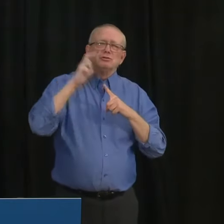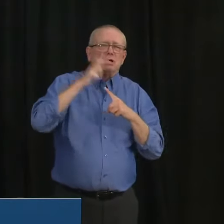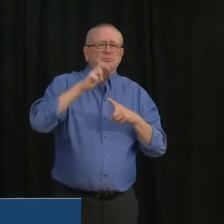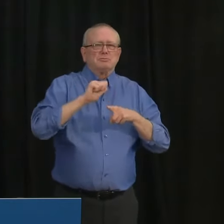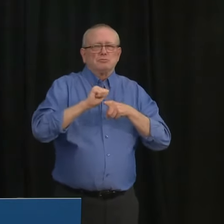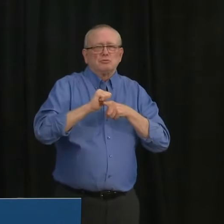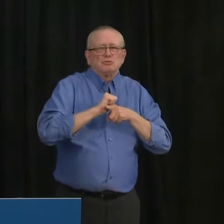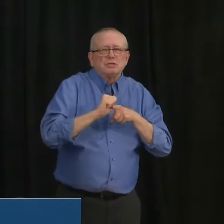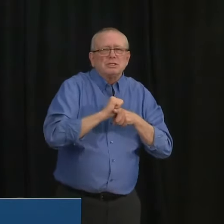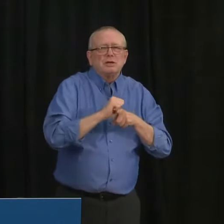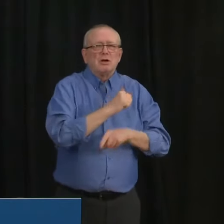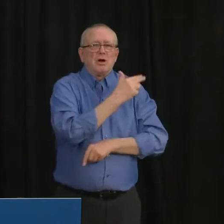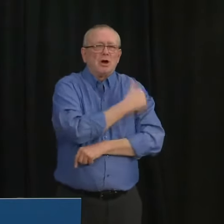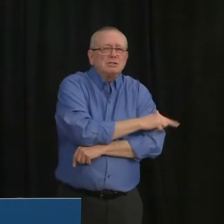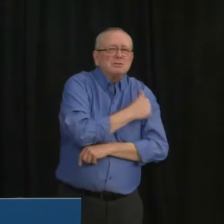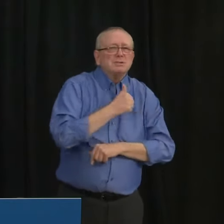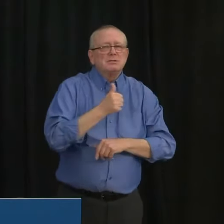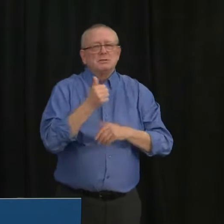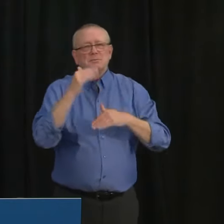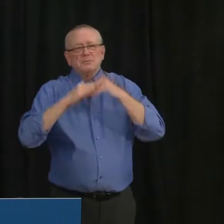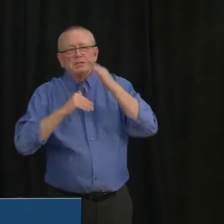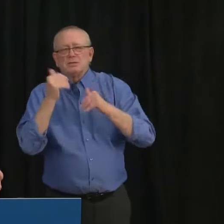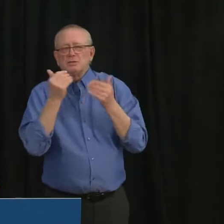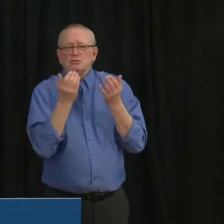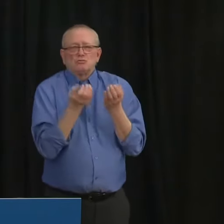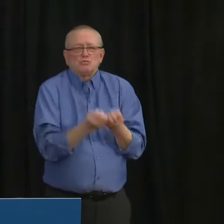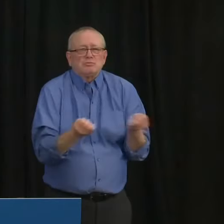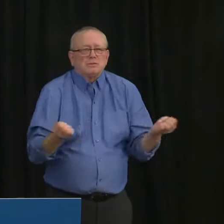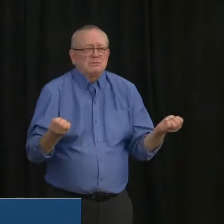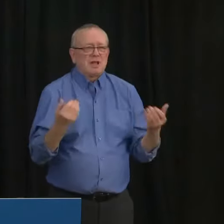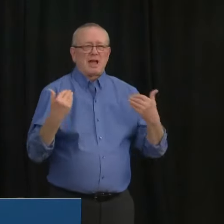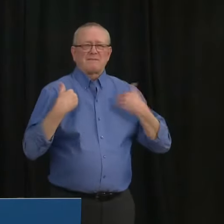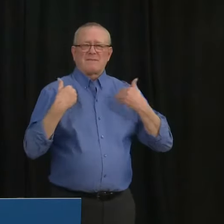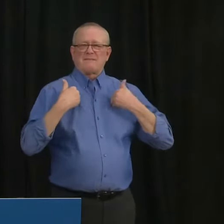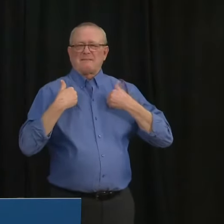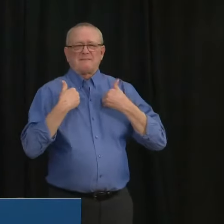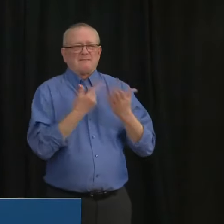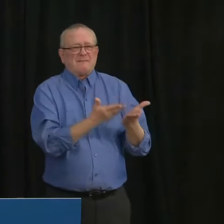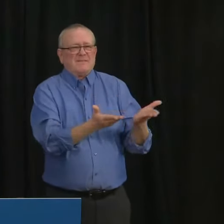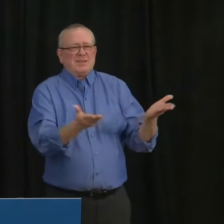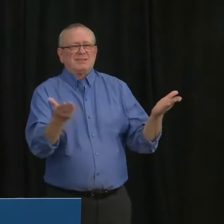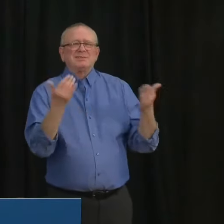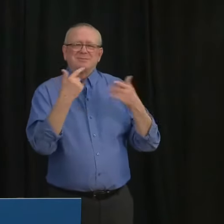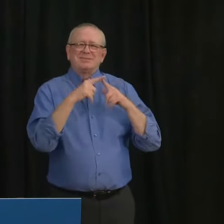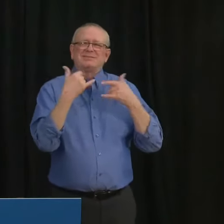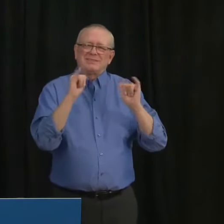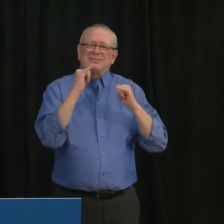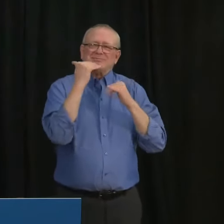and yet there are limits. We have 8,400 acute care beds.